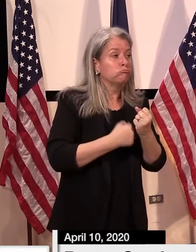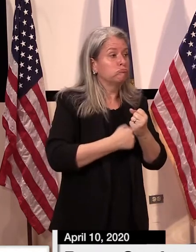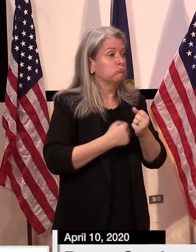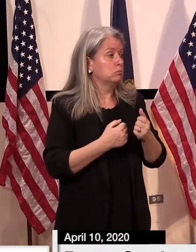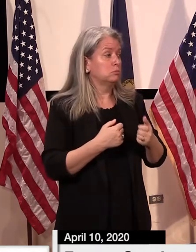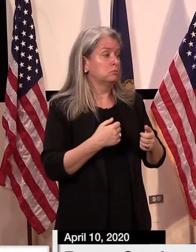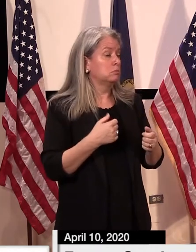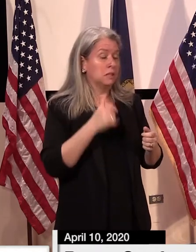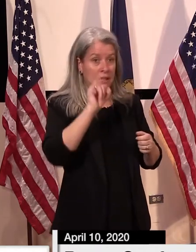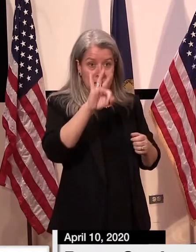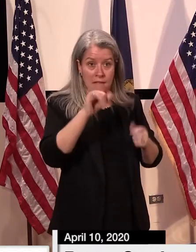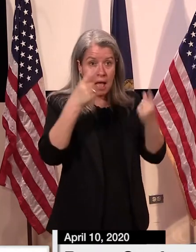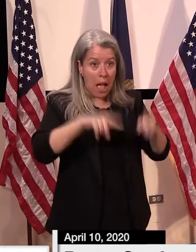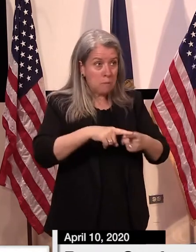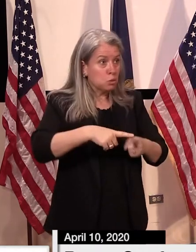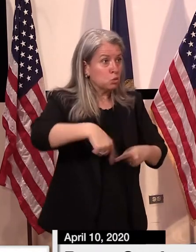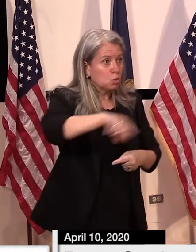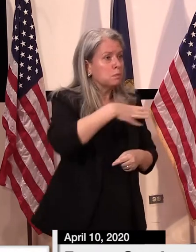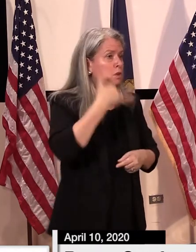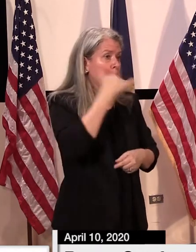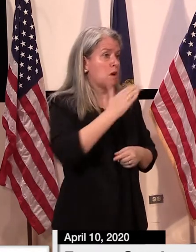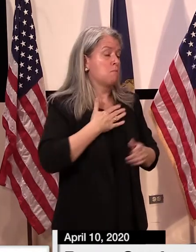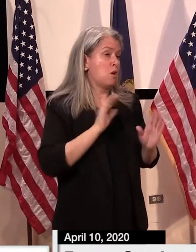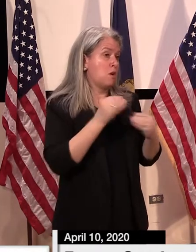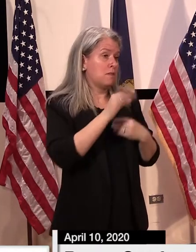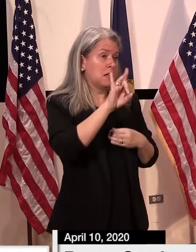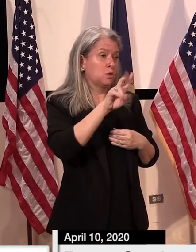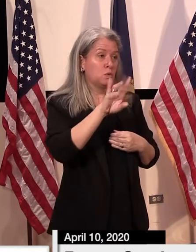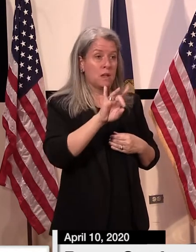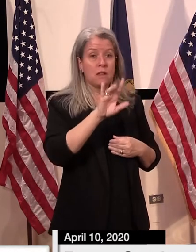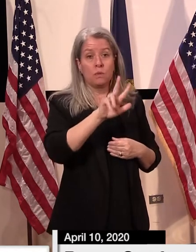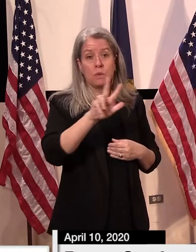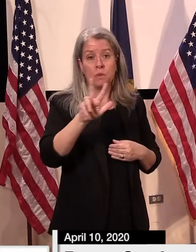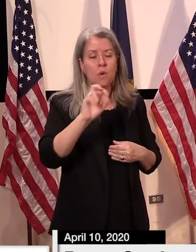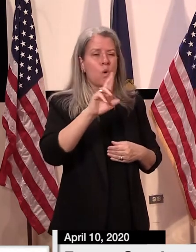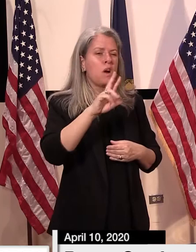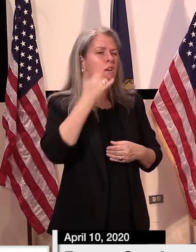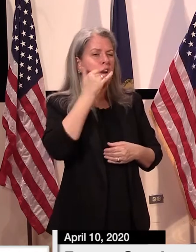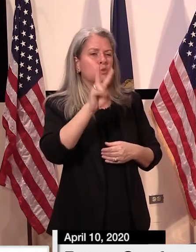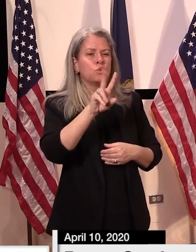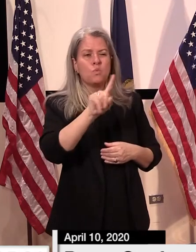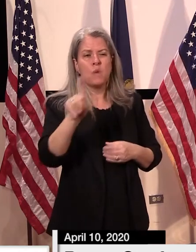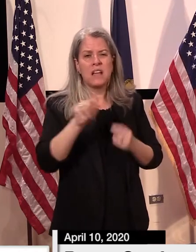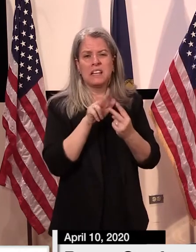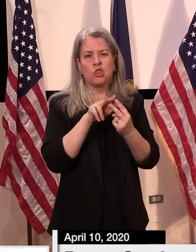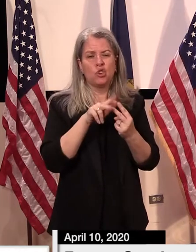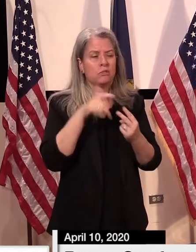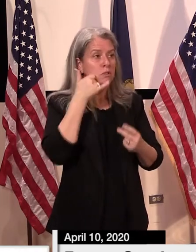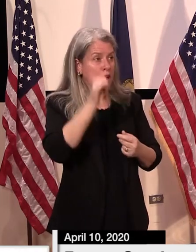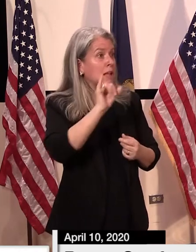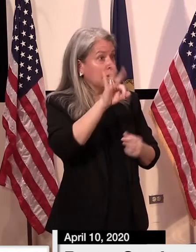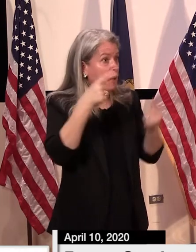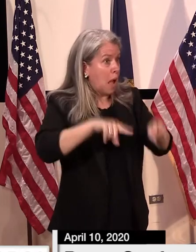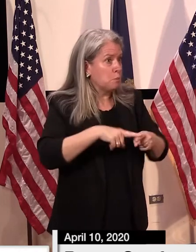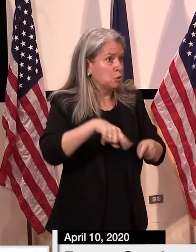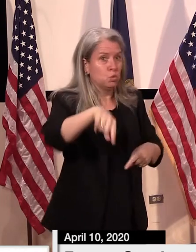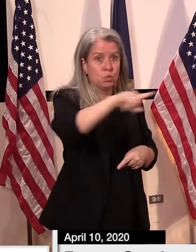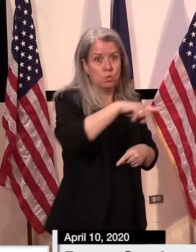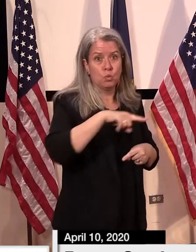people to call our office, 828-3333, or 211. If they are being evicted,